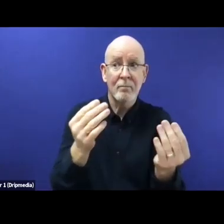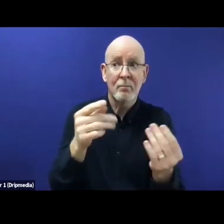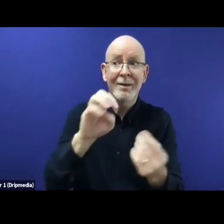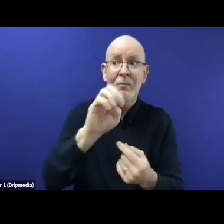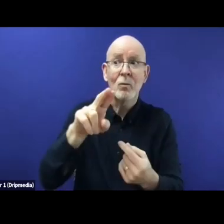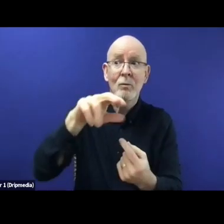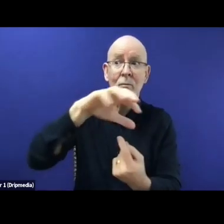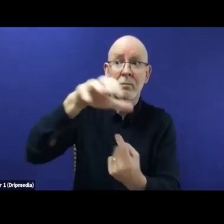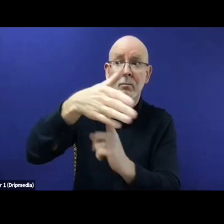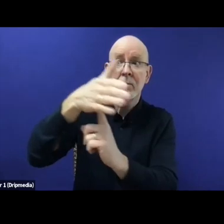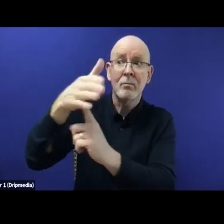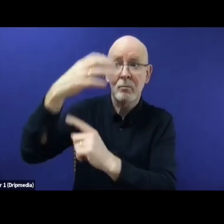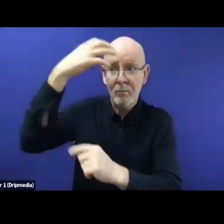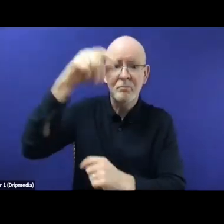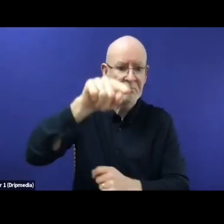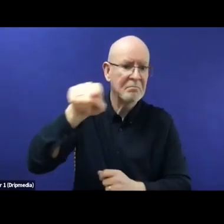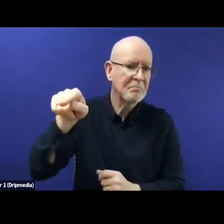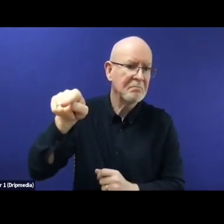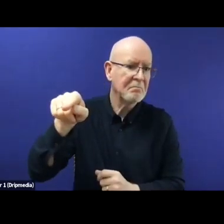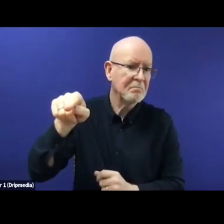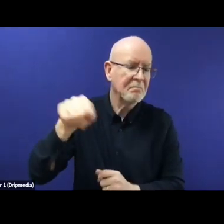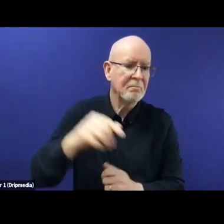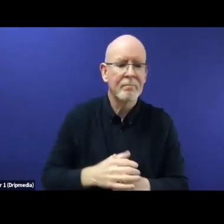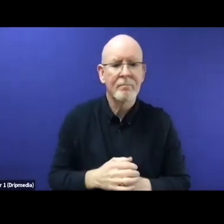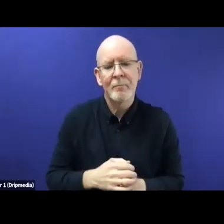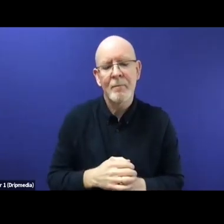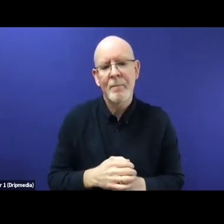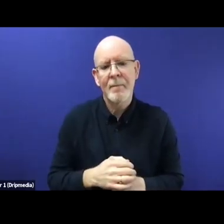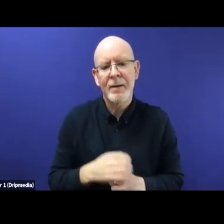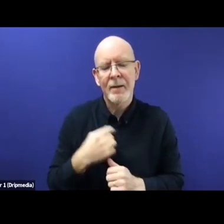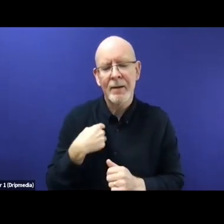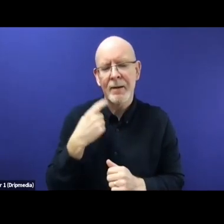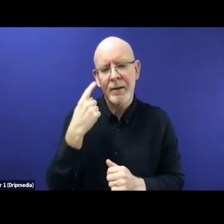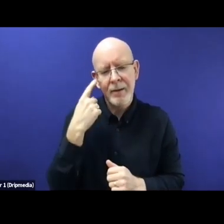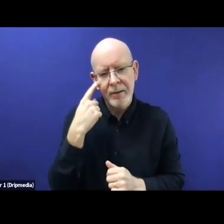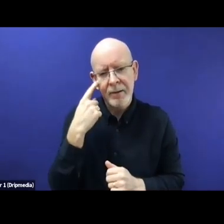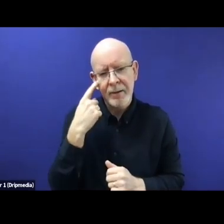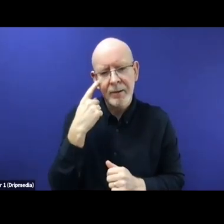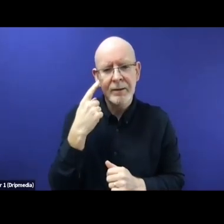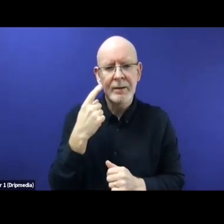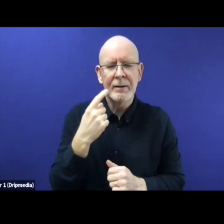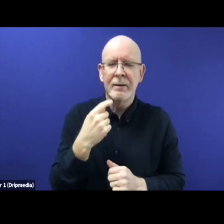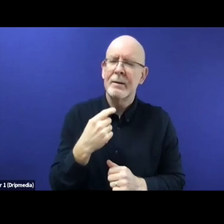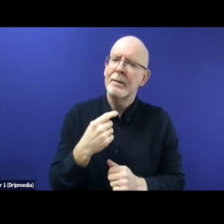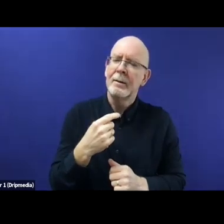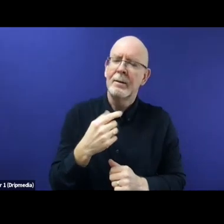to condense the elements of the EU Pact as a policy response in these seven points.